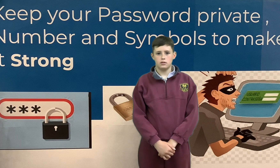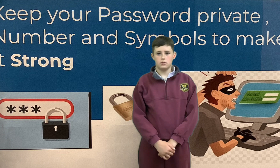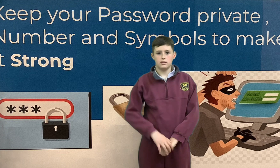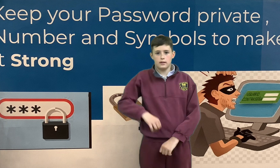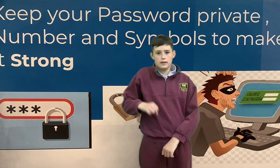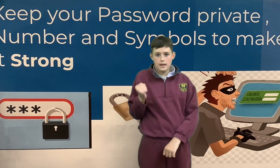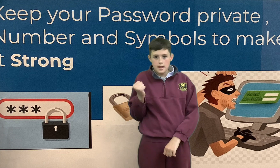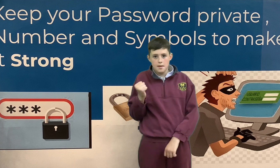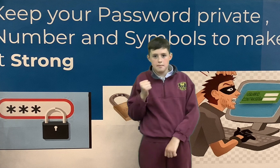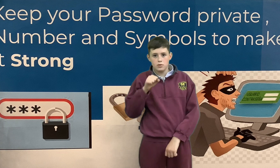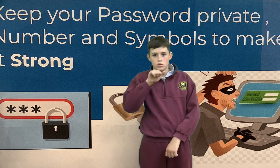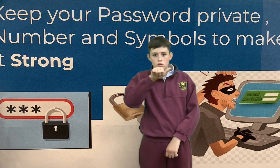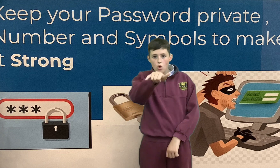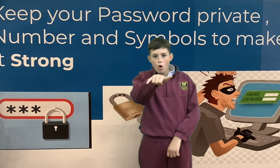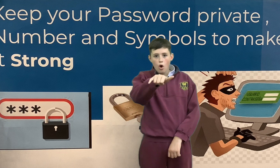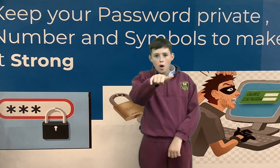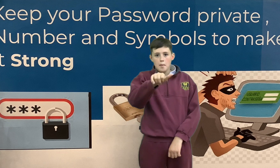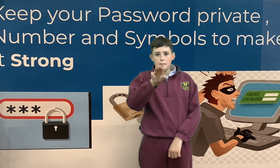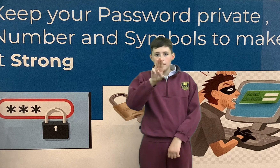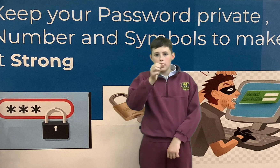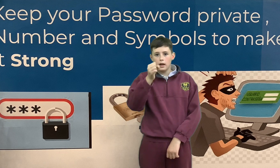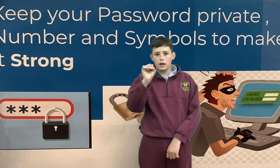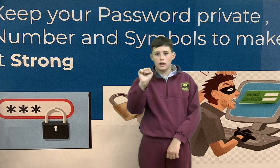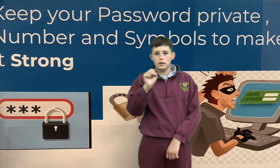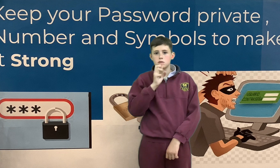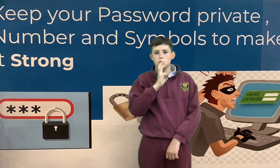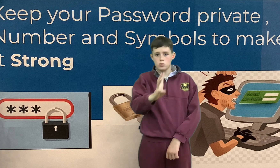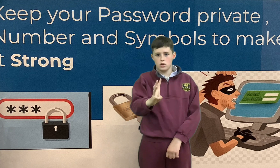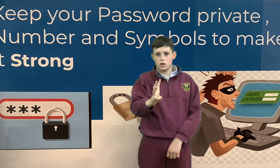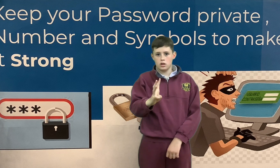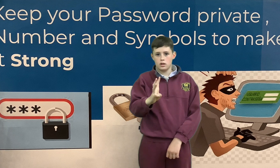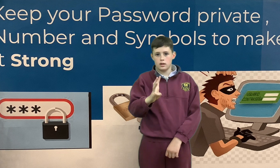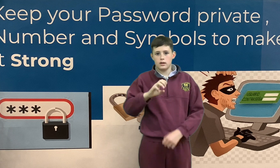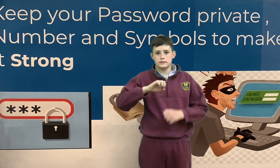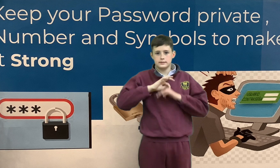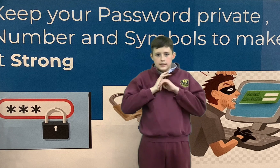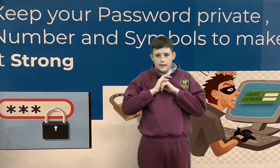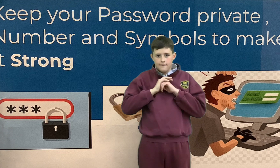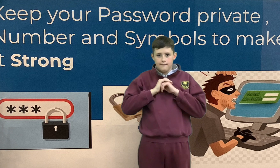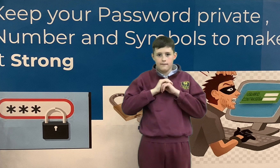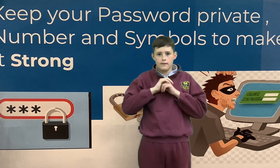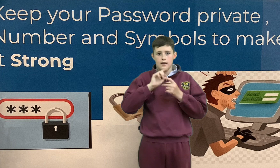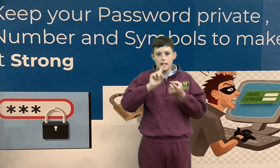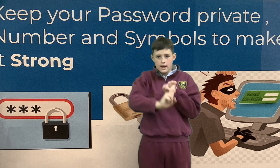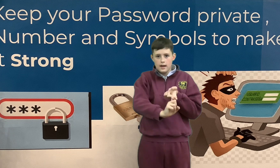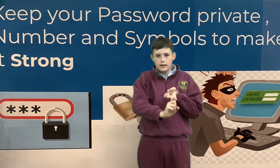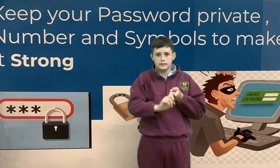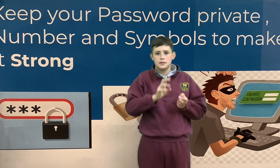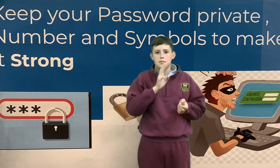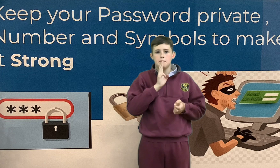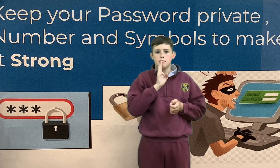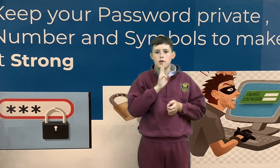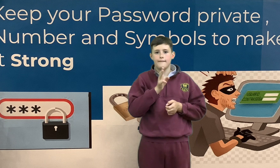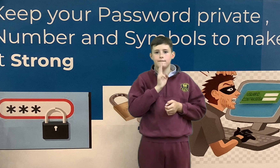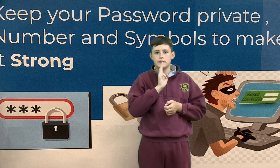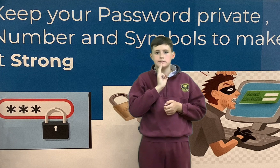Keep your password safe and private.